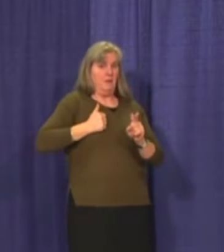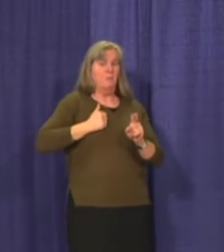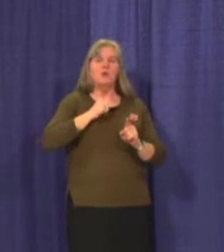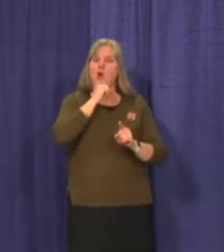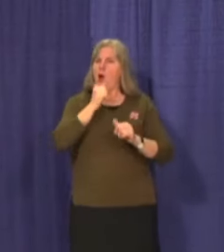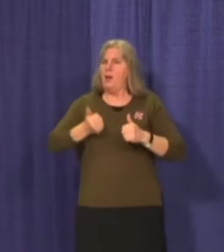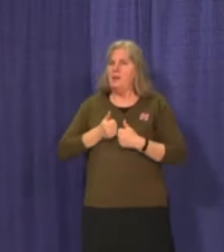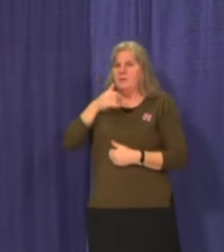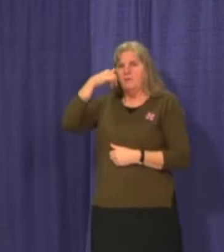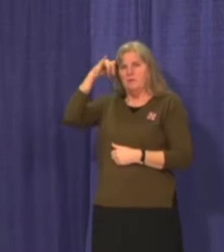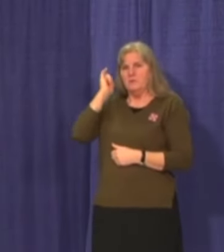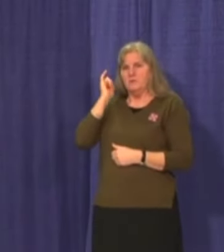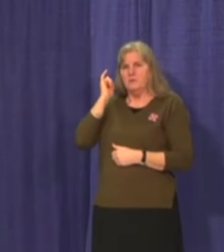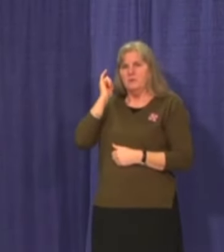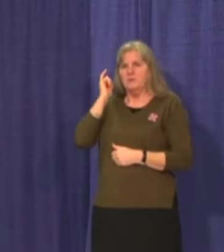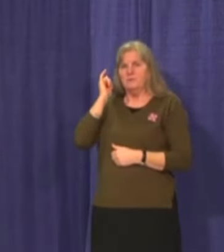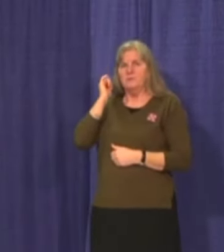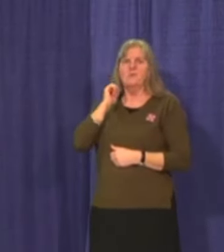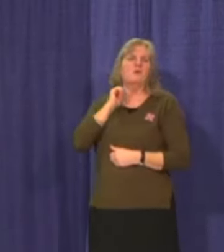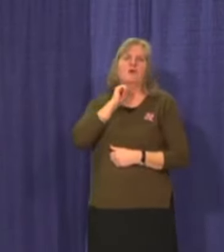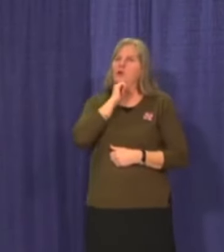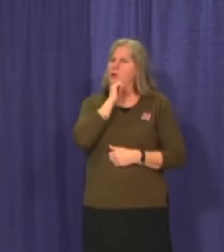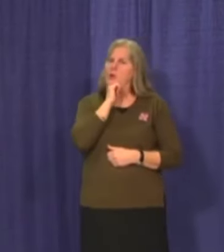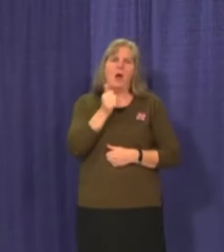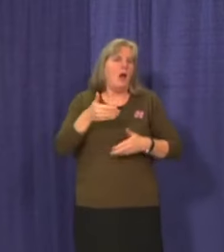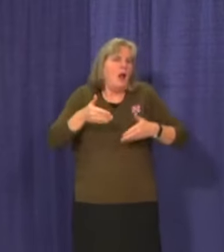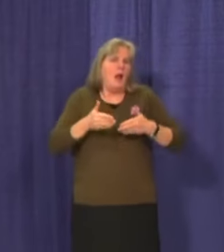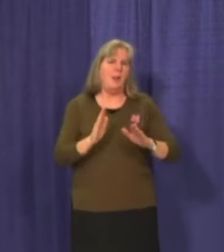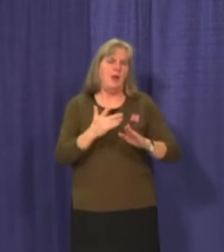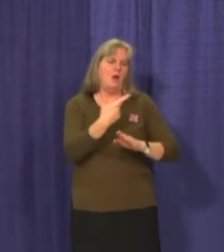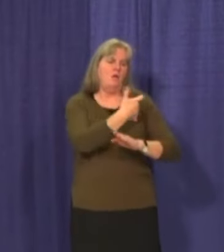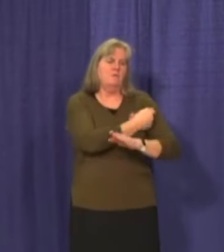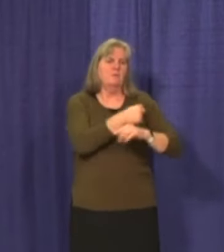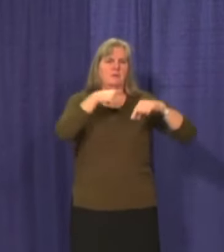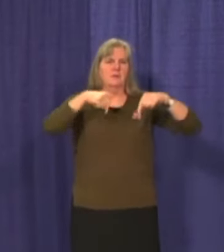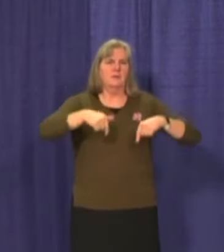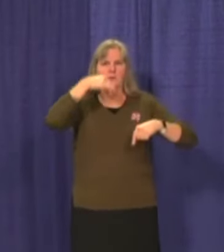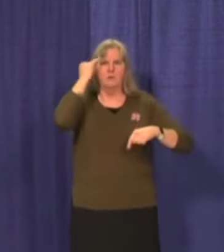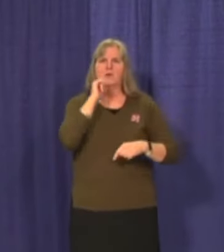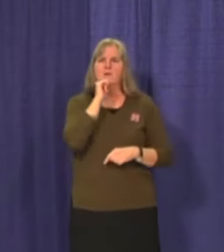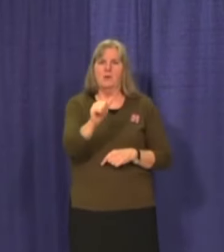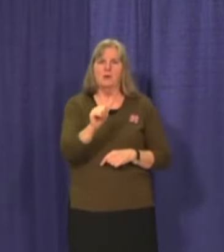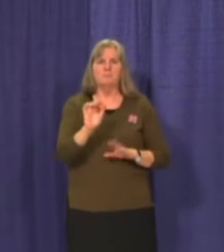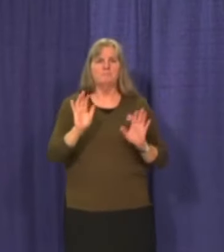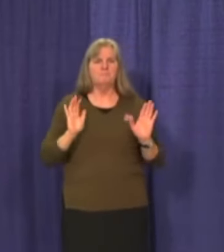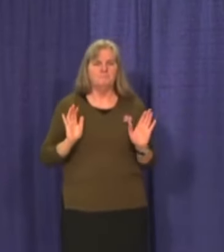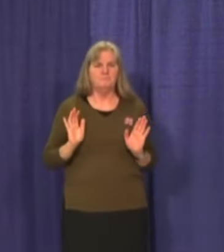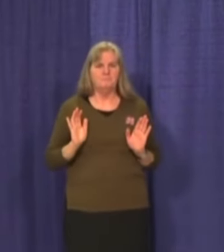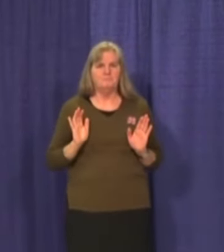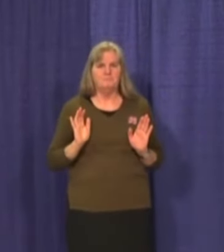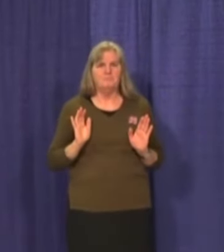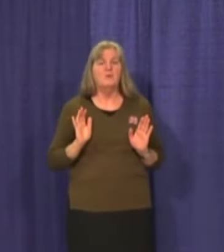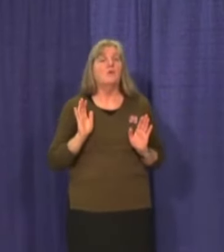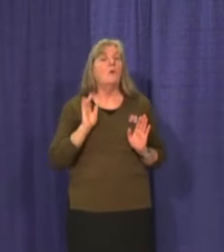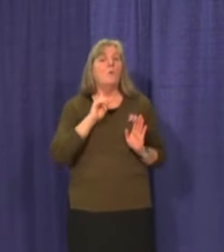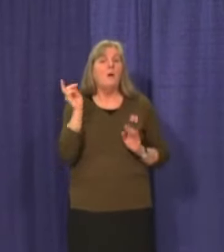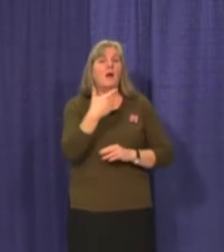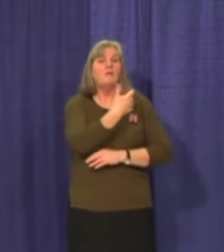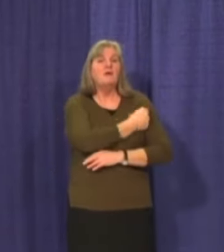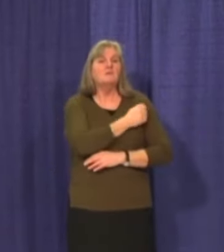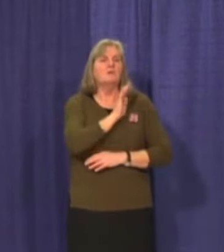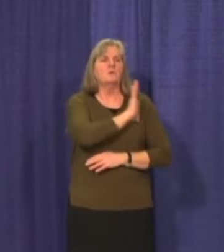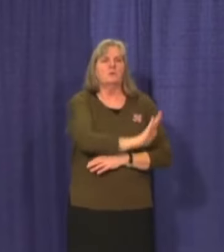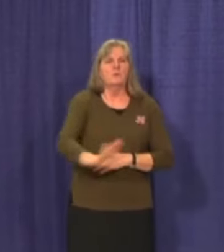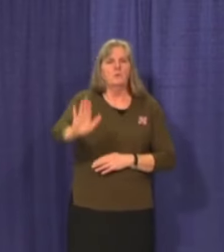Yukon, you are not eligible to be vaccinated in the Yukon. You must be vaccinated in your home